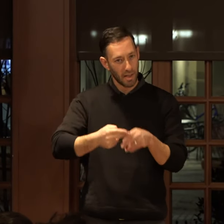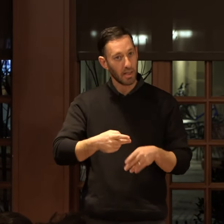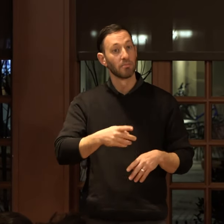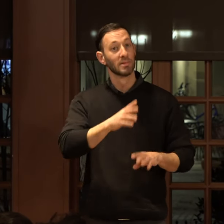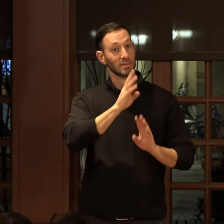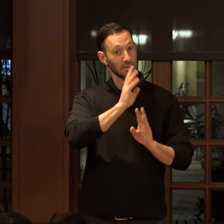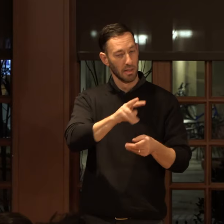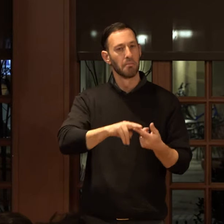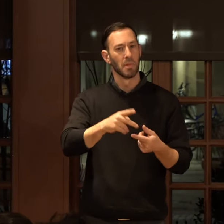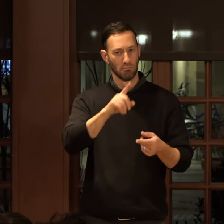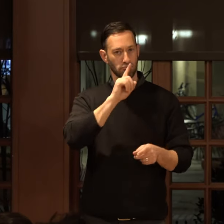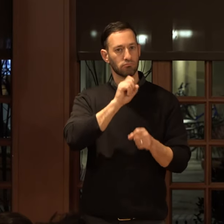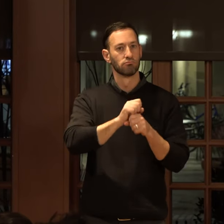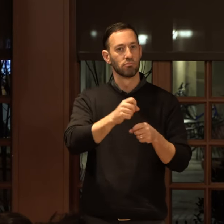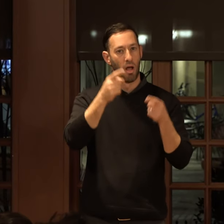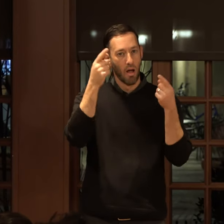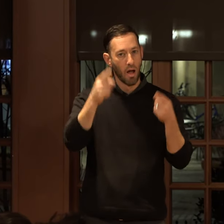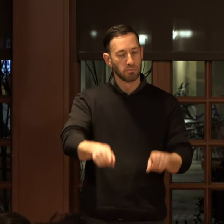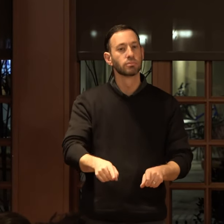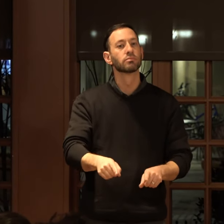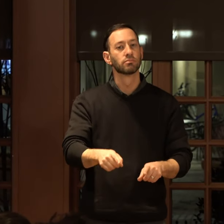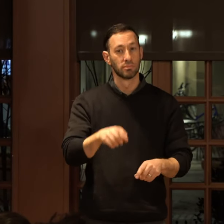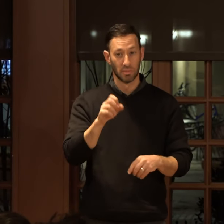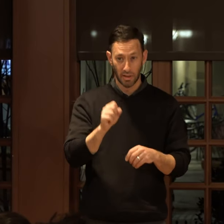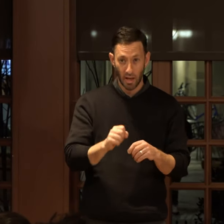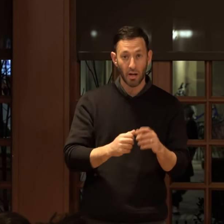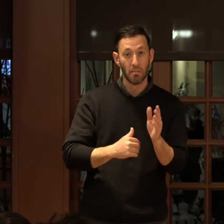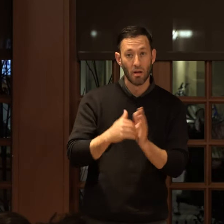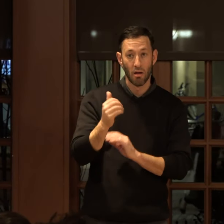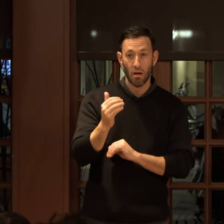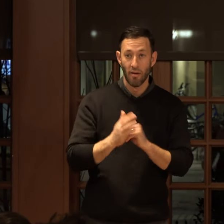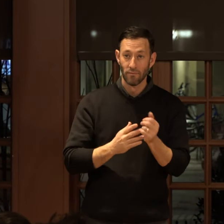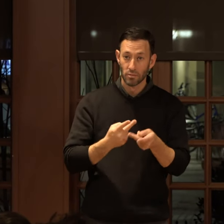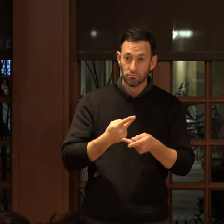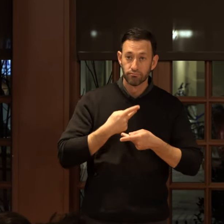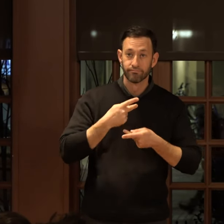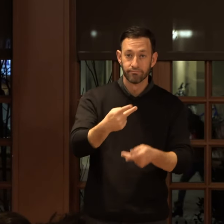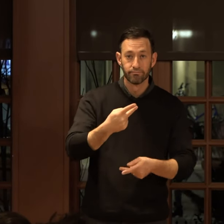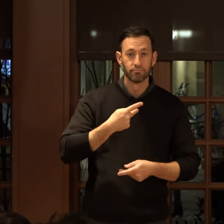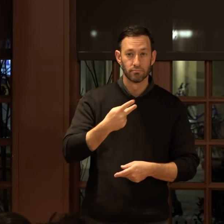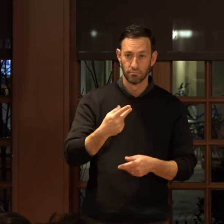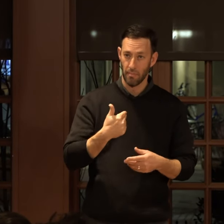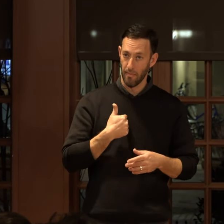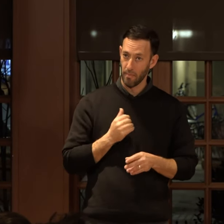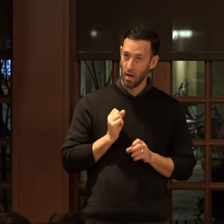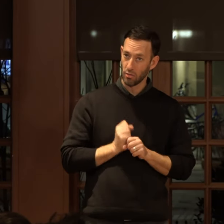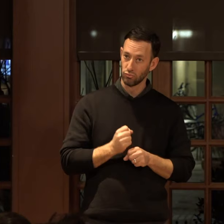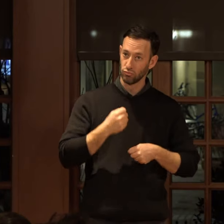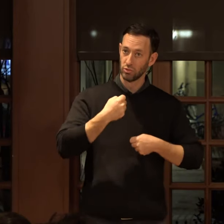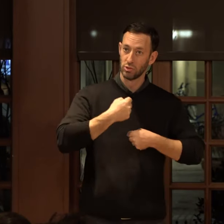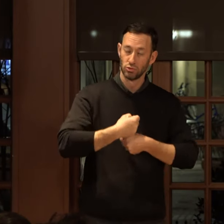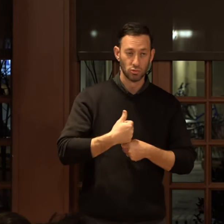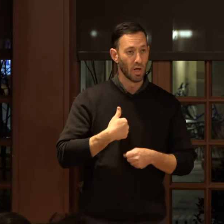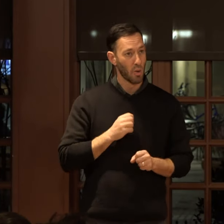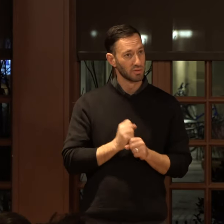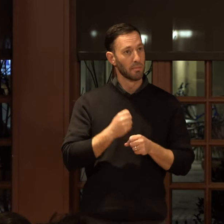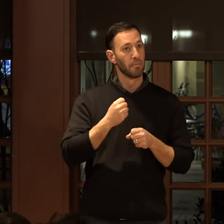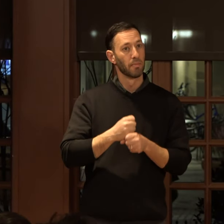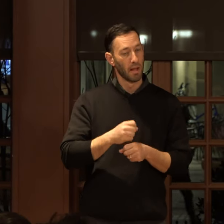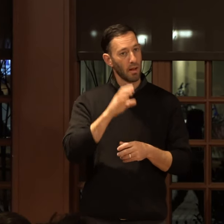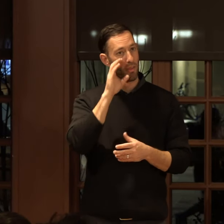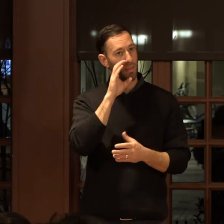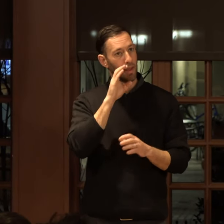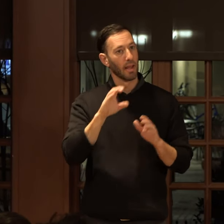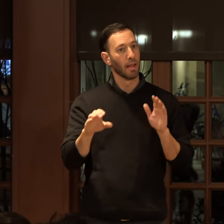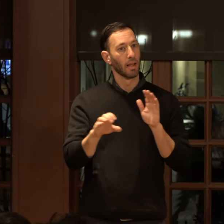it is to make it so. Can it be a comfort between us, the fact of my creation? I was made in the image of